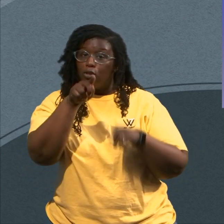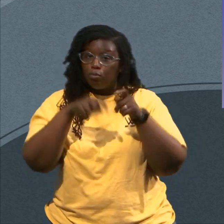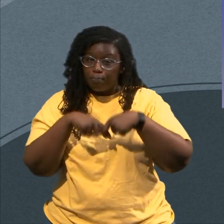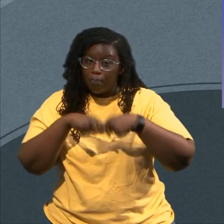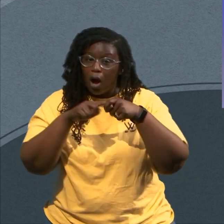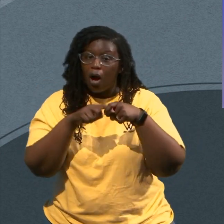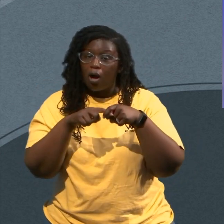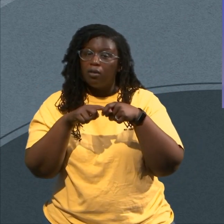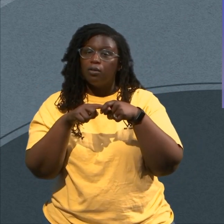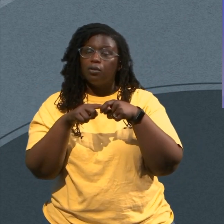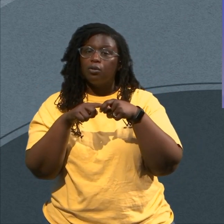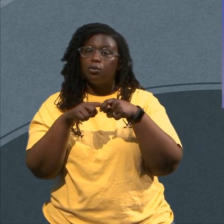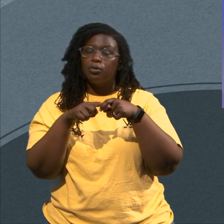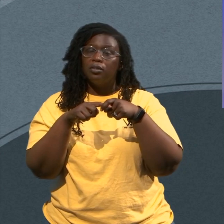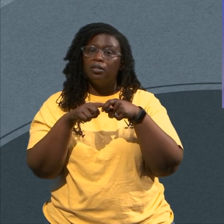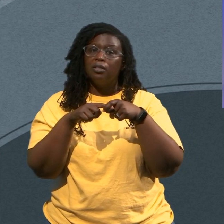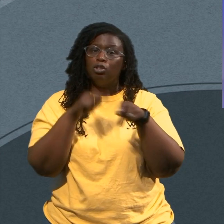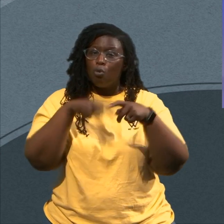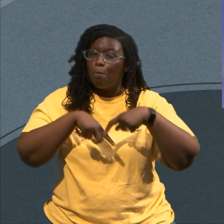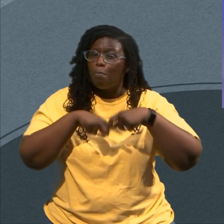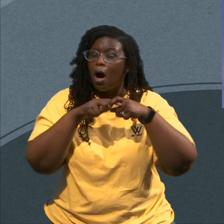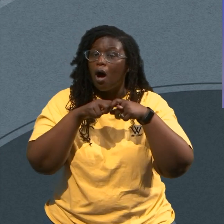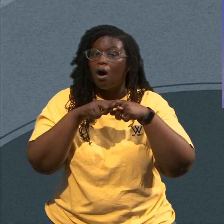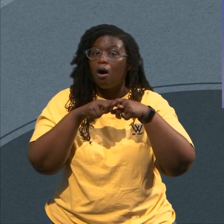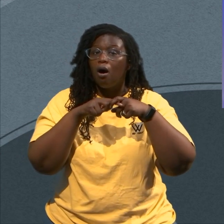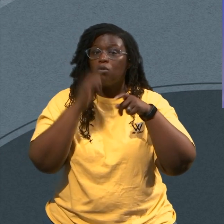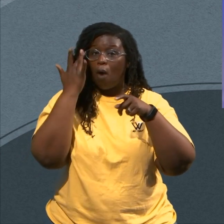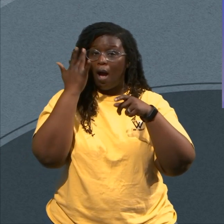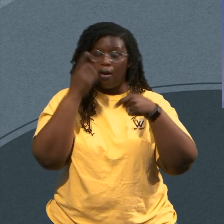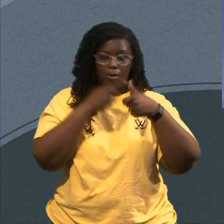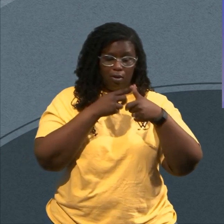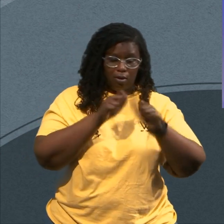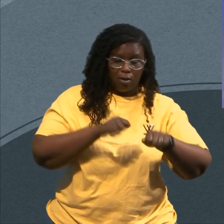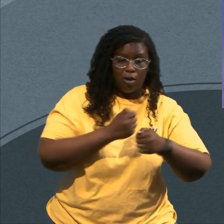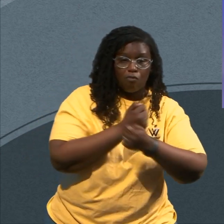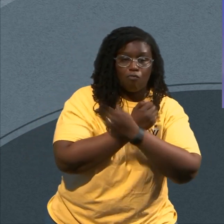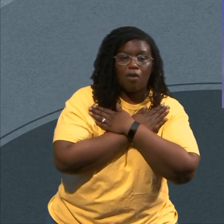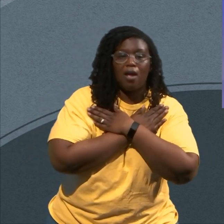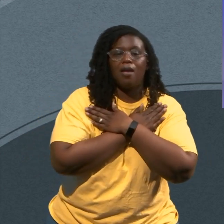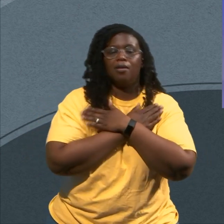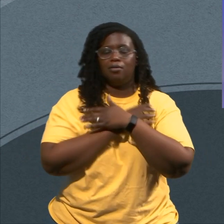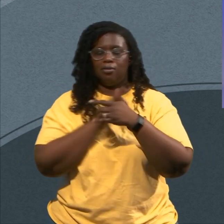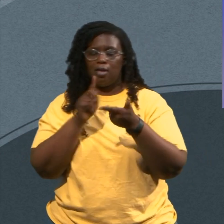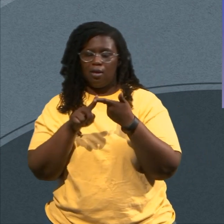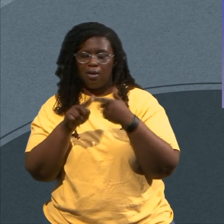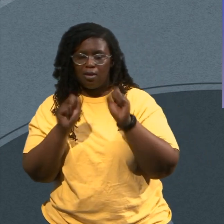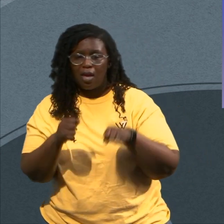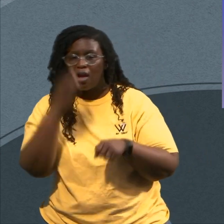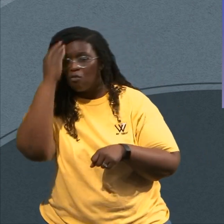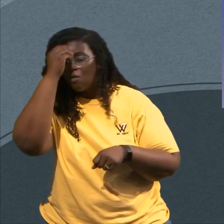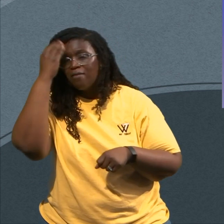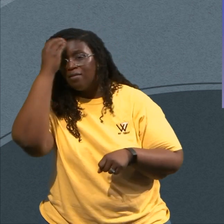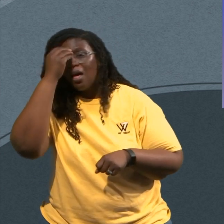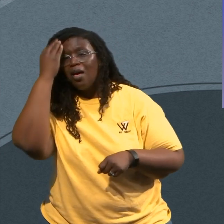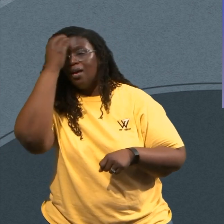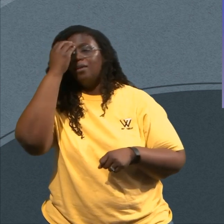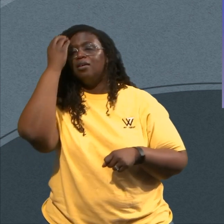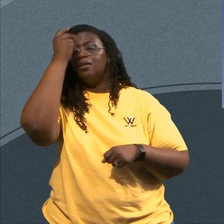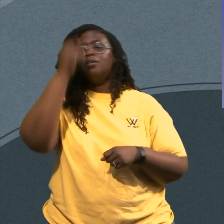It's So I Can Rest When You Hit Pause It's So I Can Reflect I'm Not Done Yet When You Hit